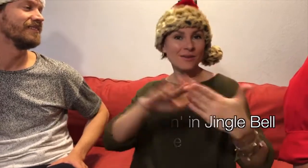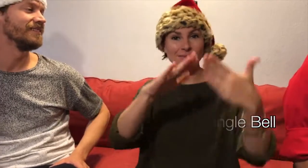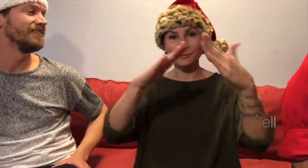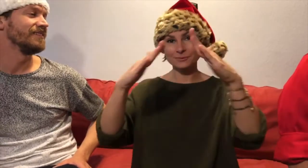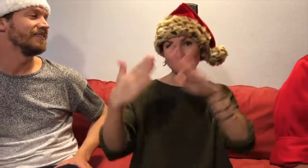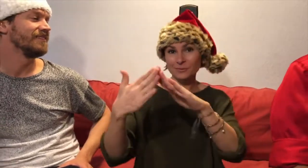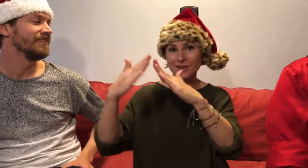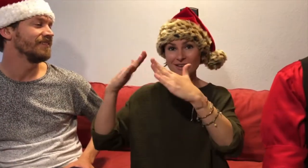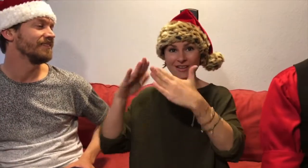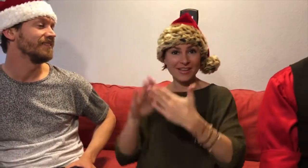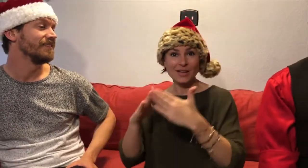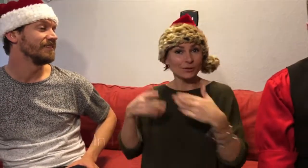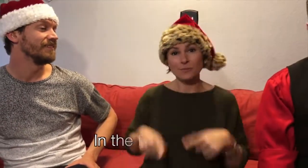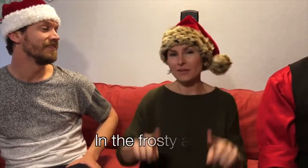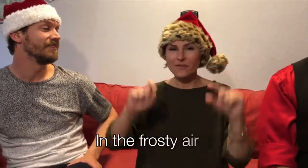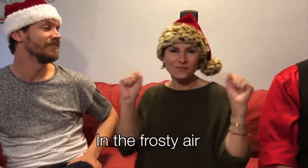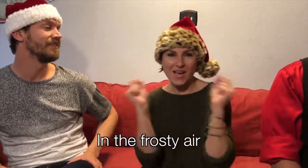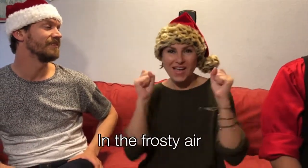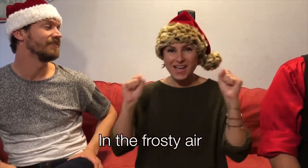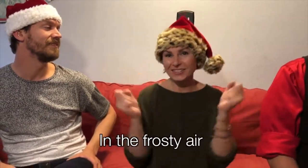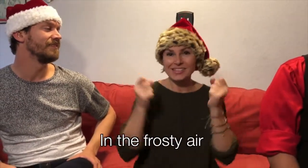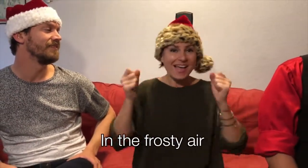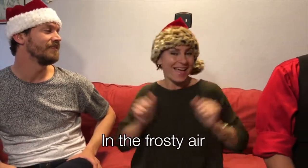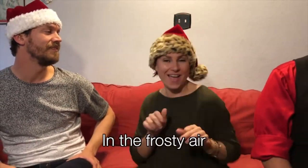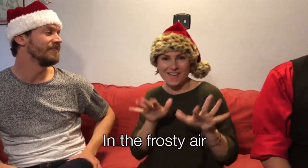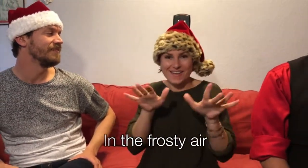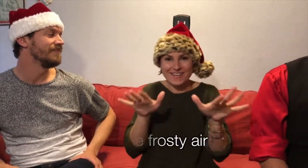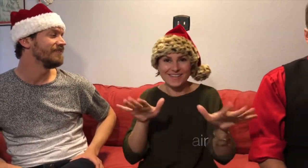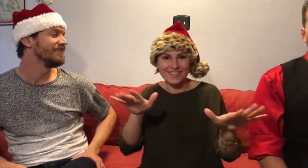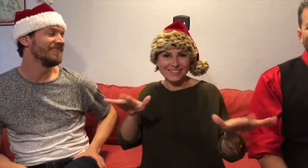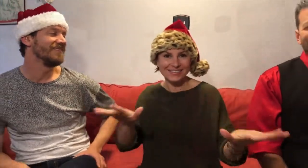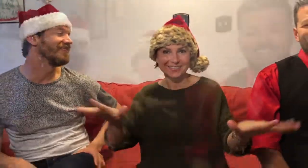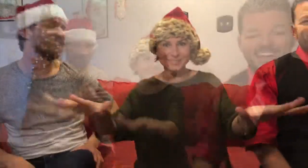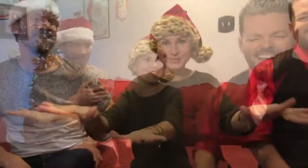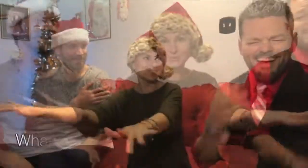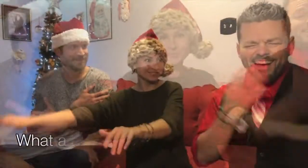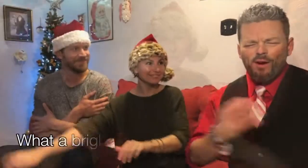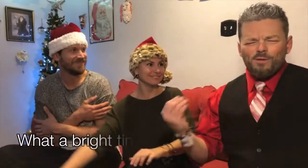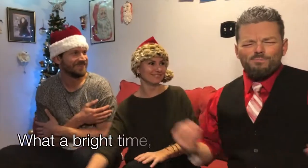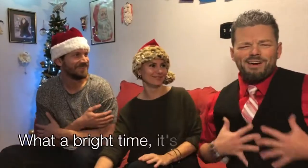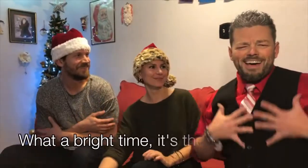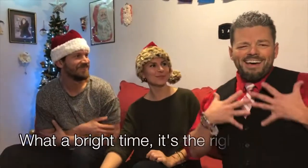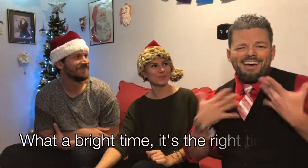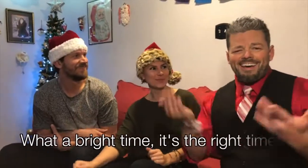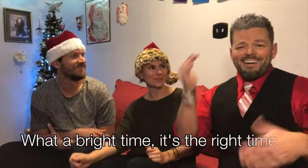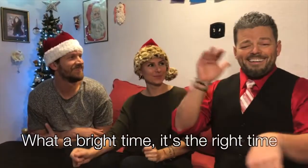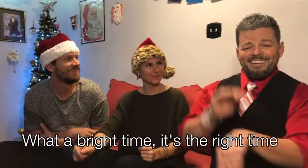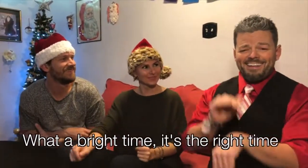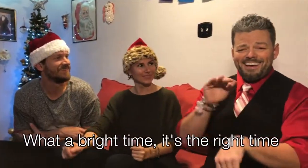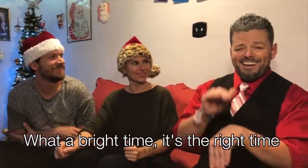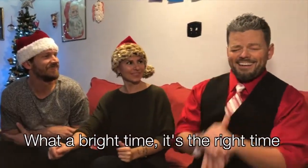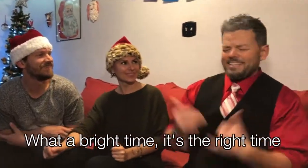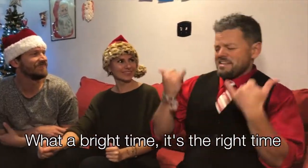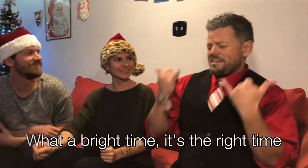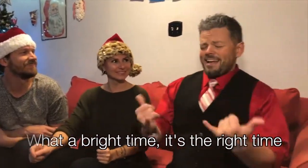In the frosty air What a bright time, it's the right